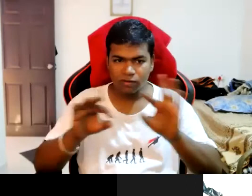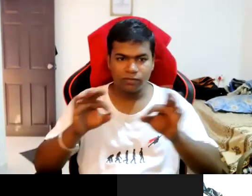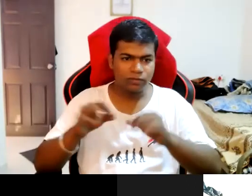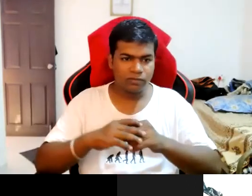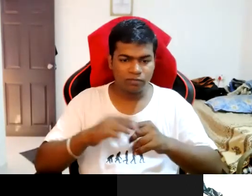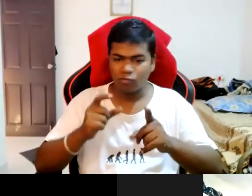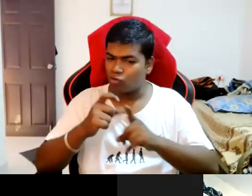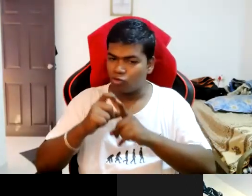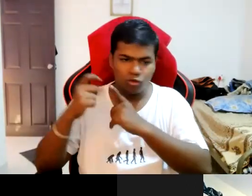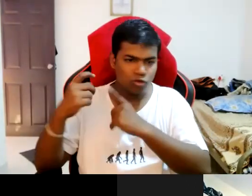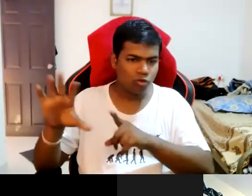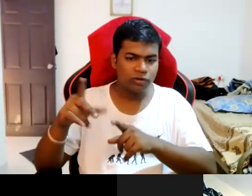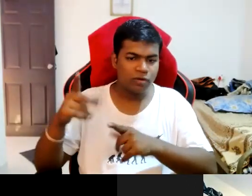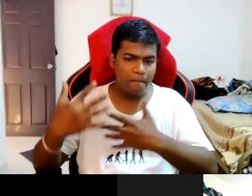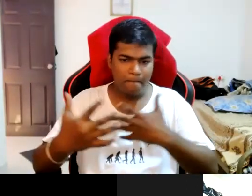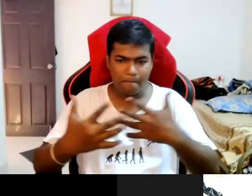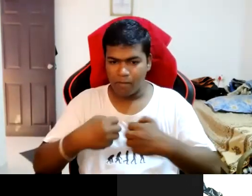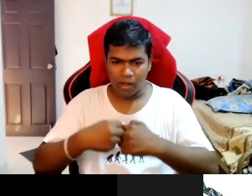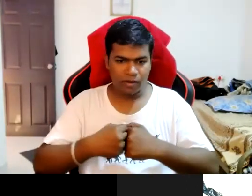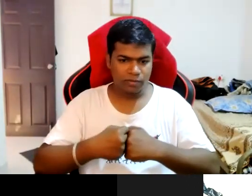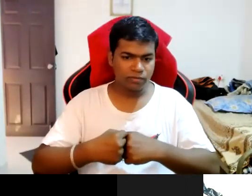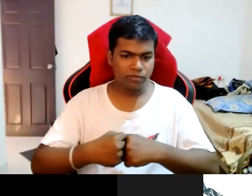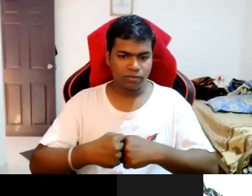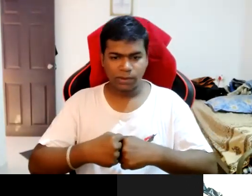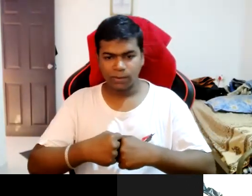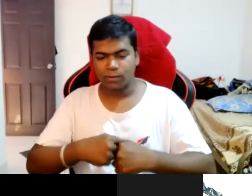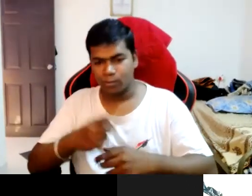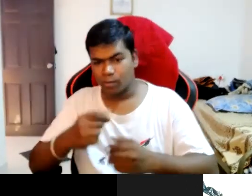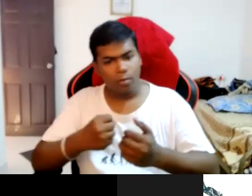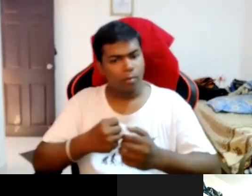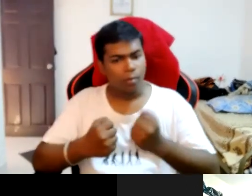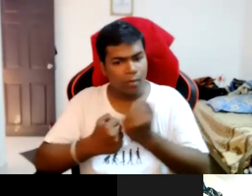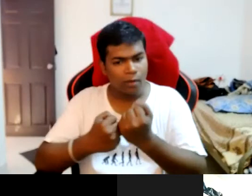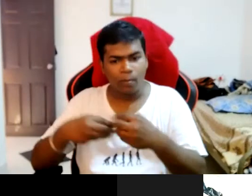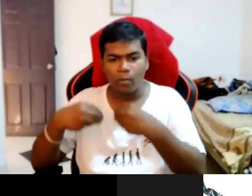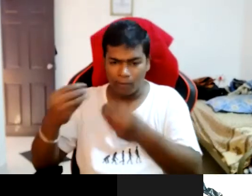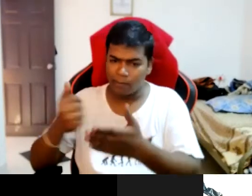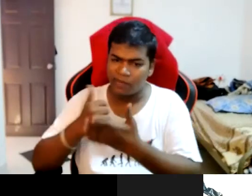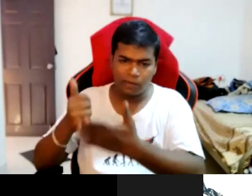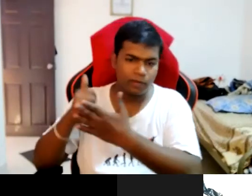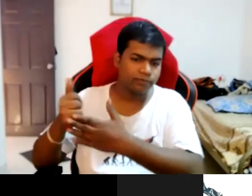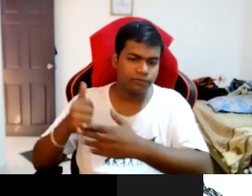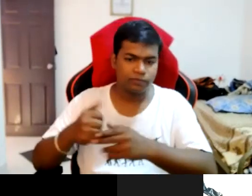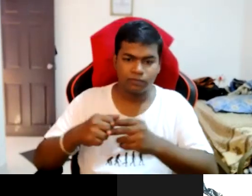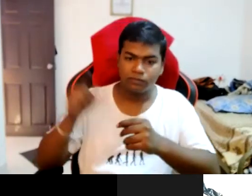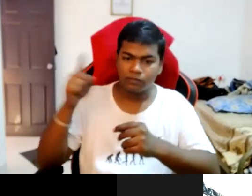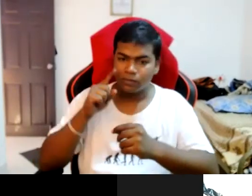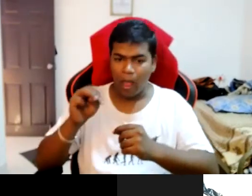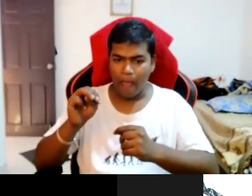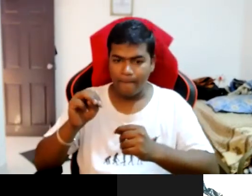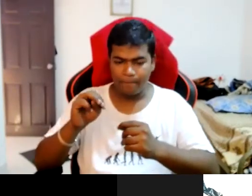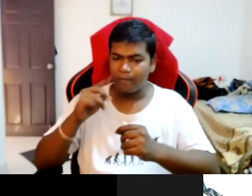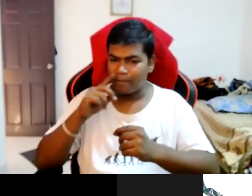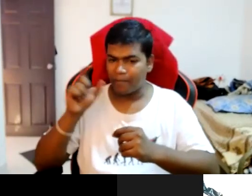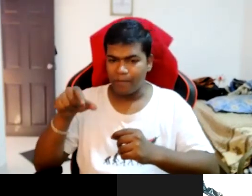donate to buy that things uh so like that i got a member in that uh amruta version